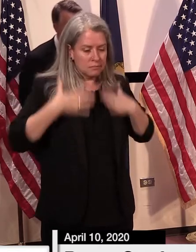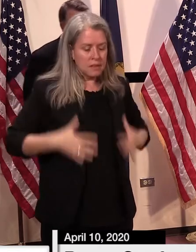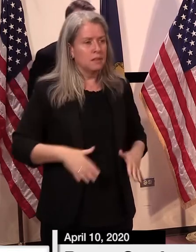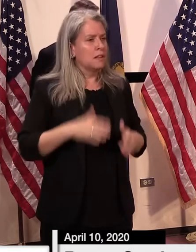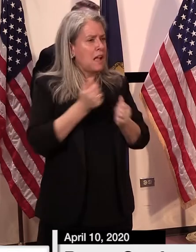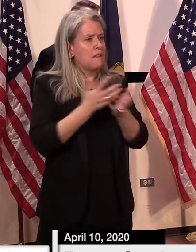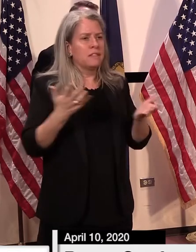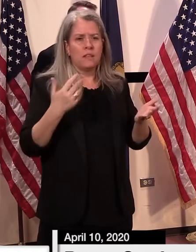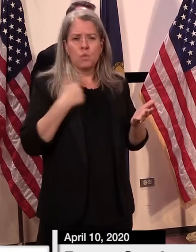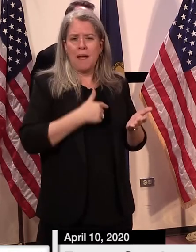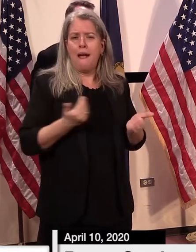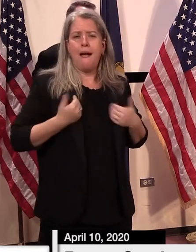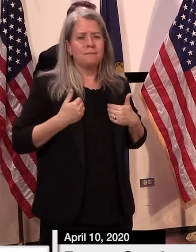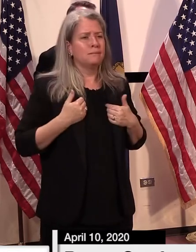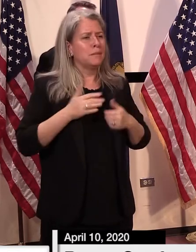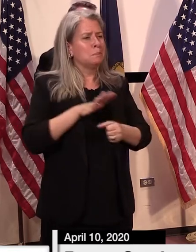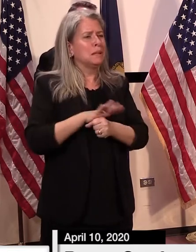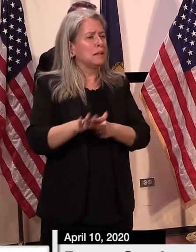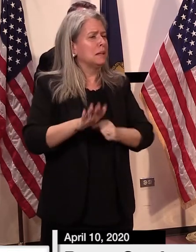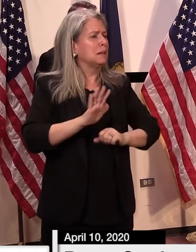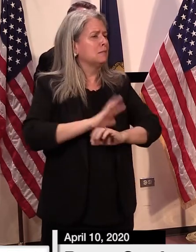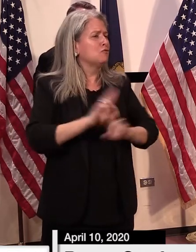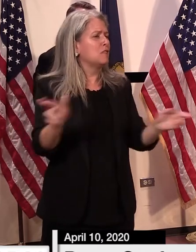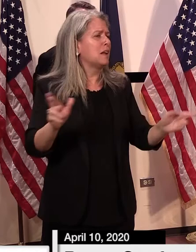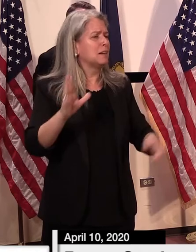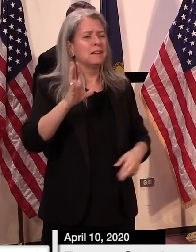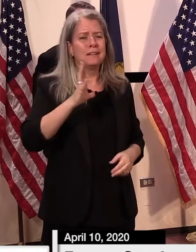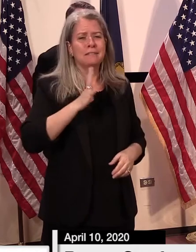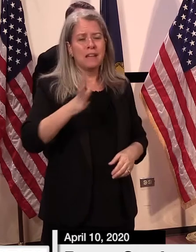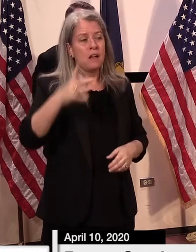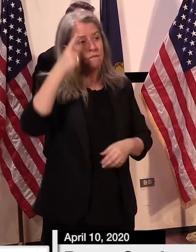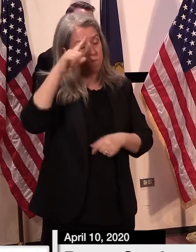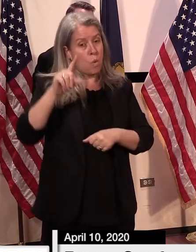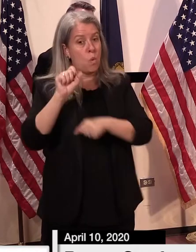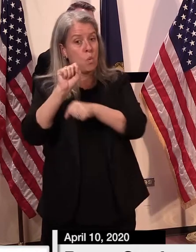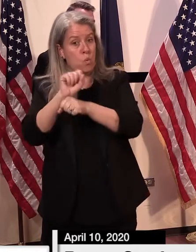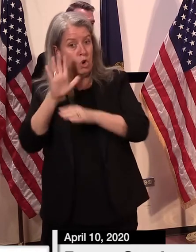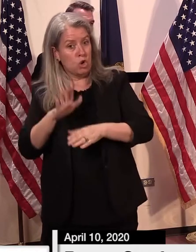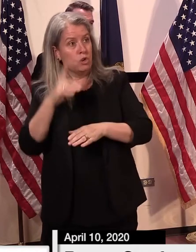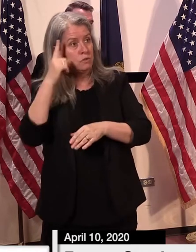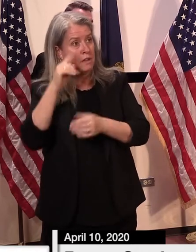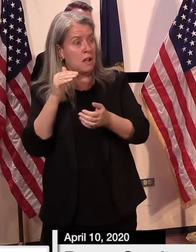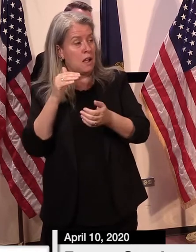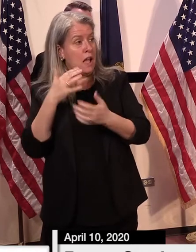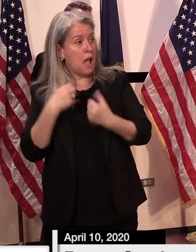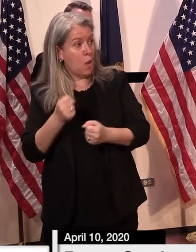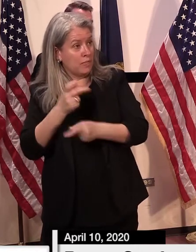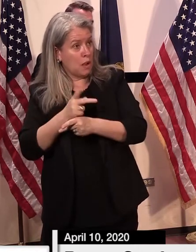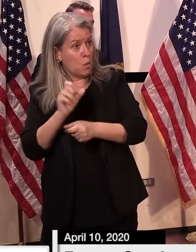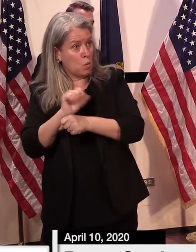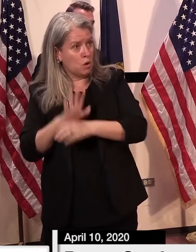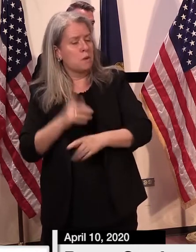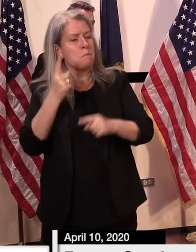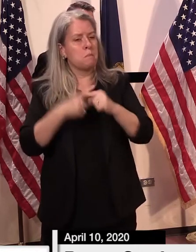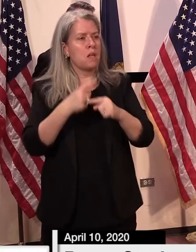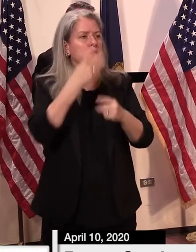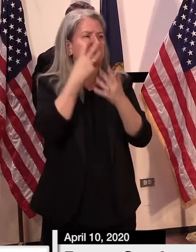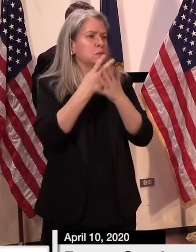that facility for both the health care workers and the correctional staff in that facility.